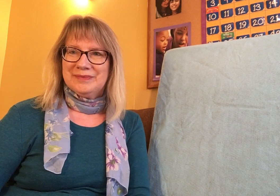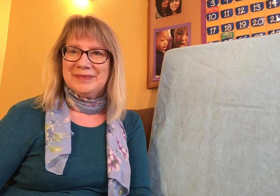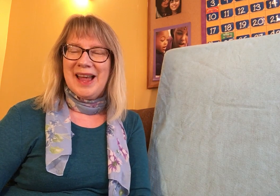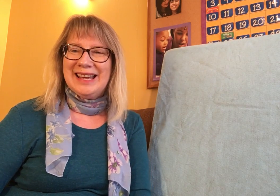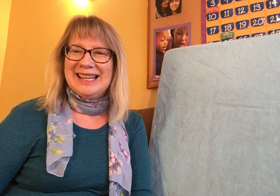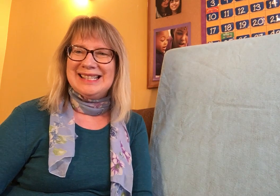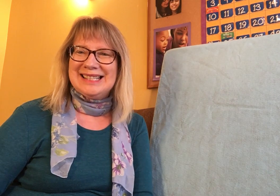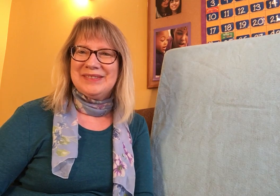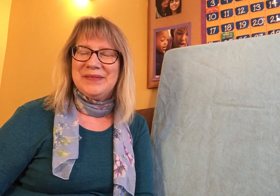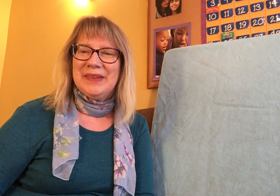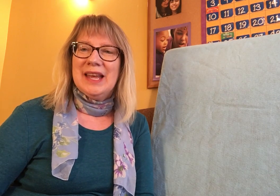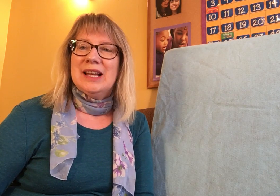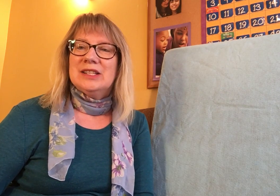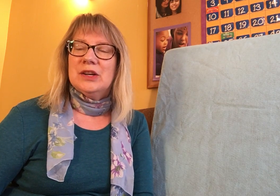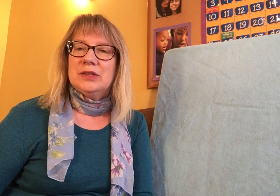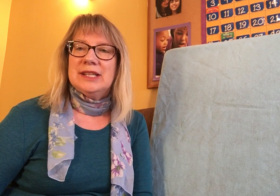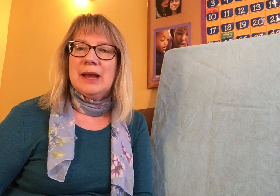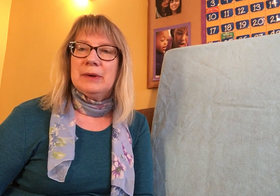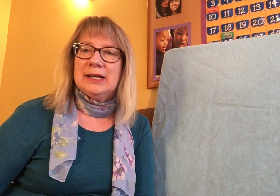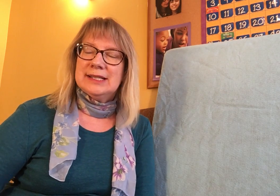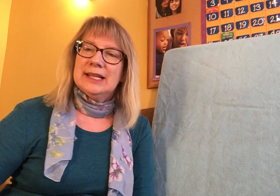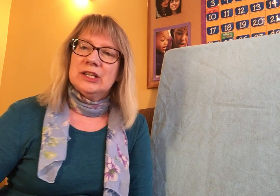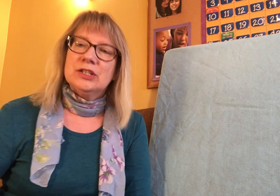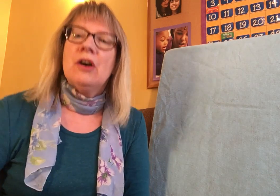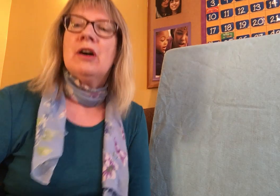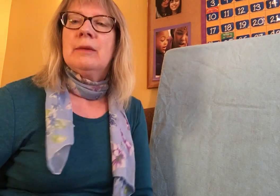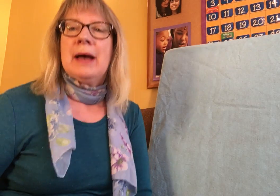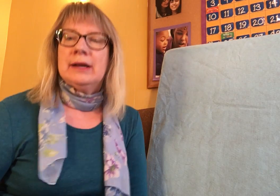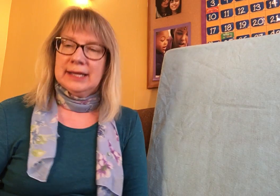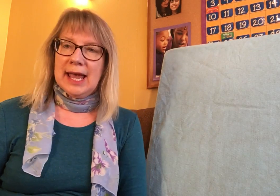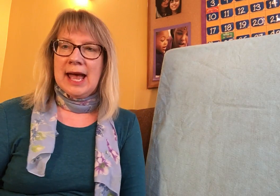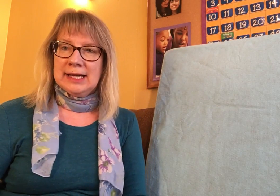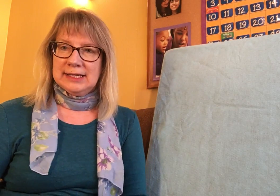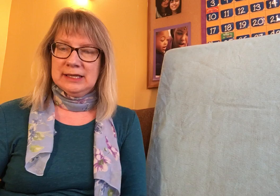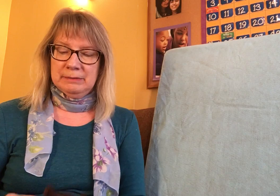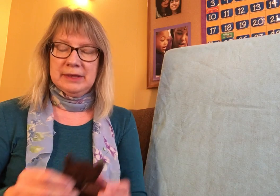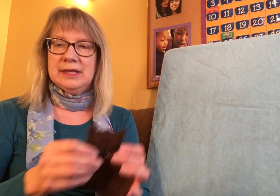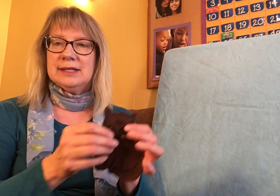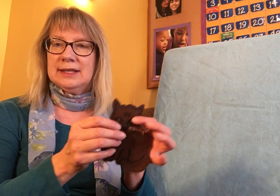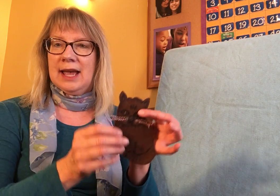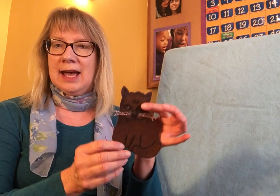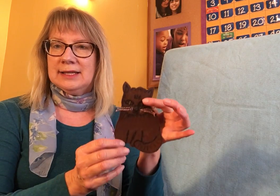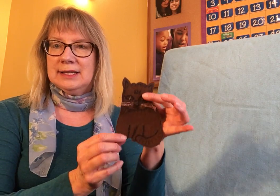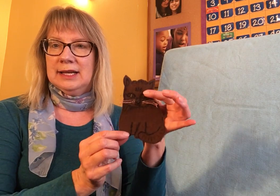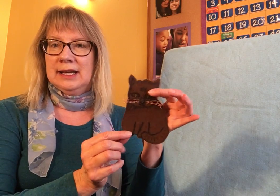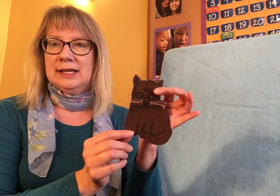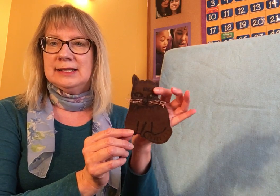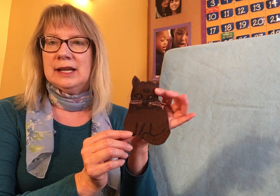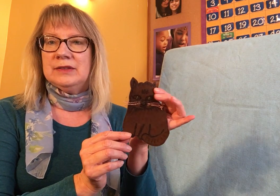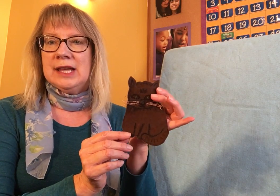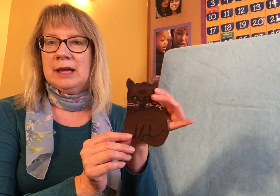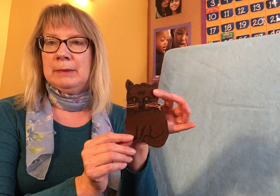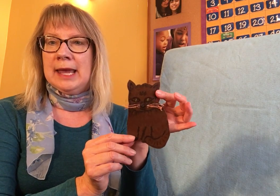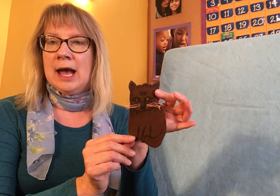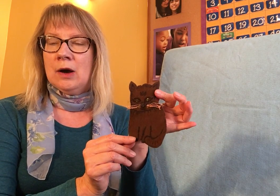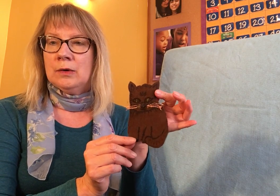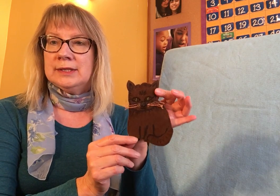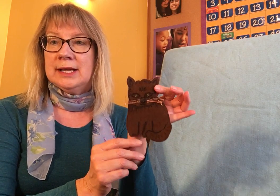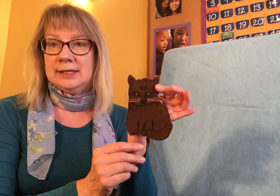Hi kids. So today we're gonna sing a song about a cat. But this cat, instead of saying meow, says